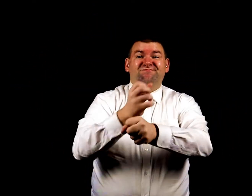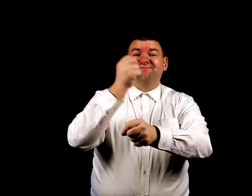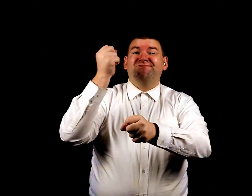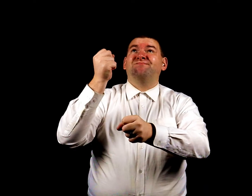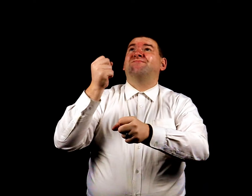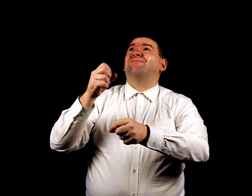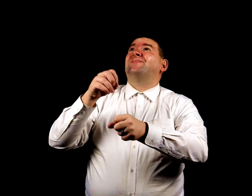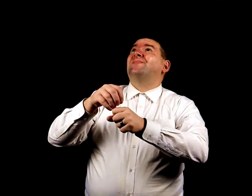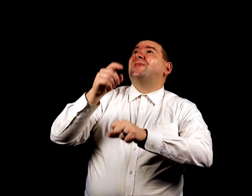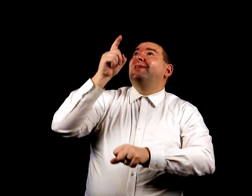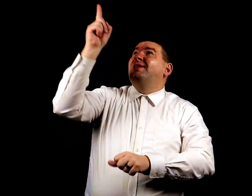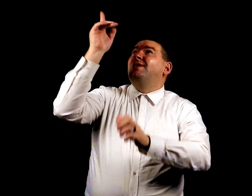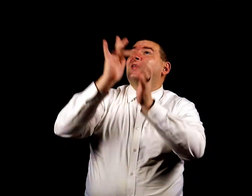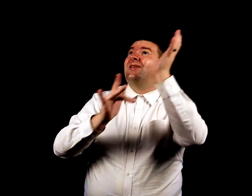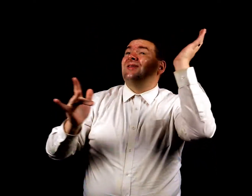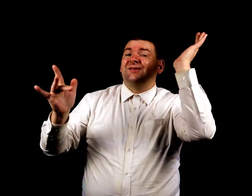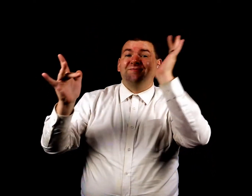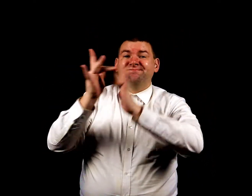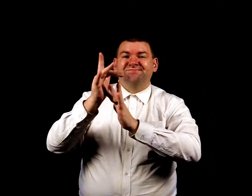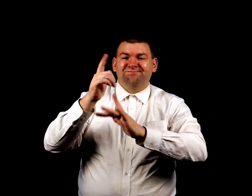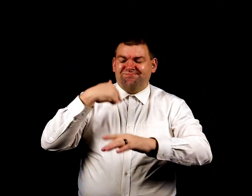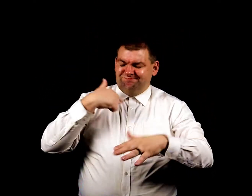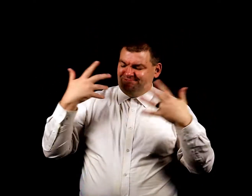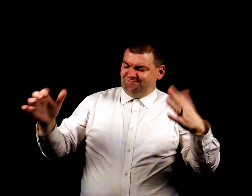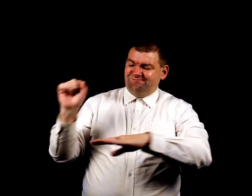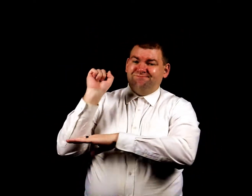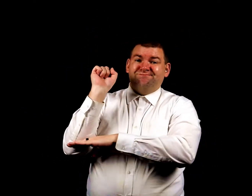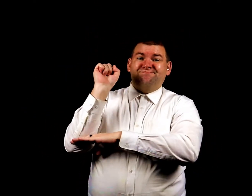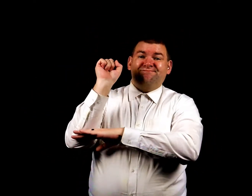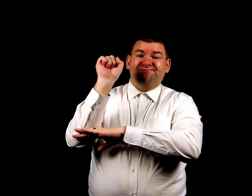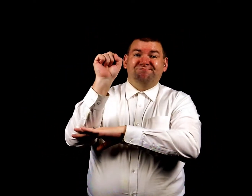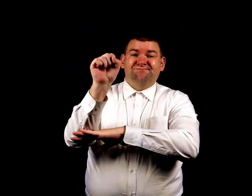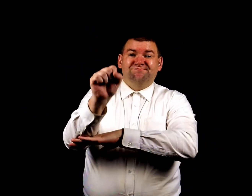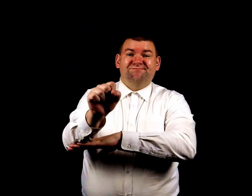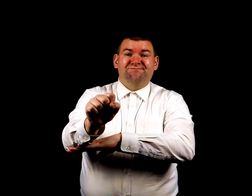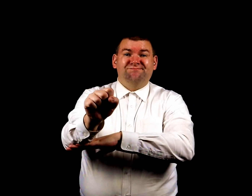In you I overcome